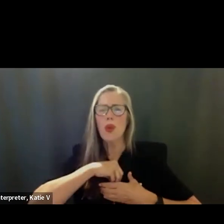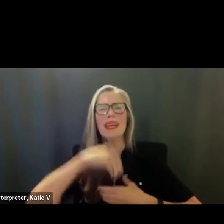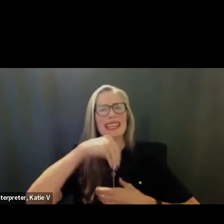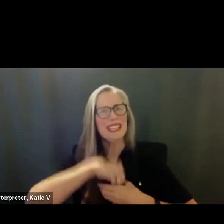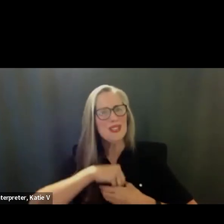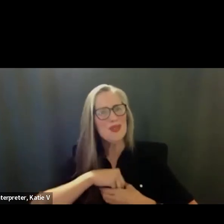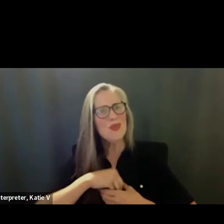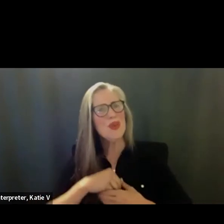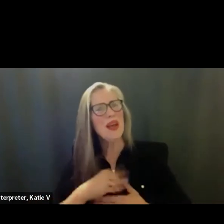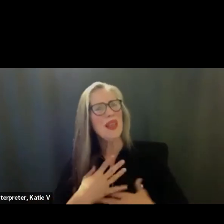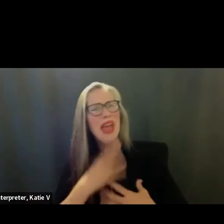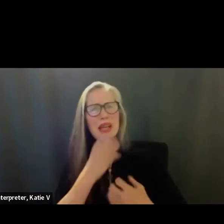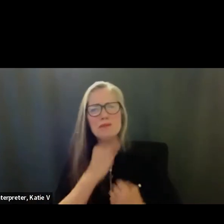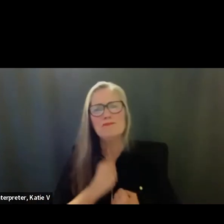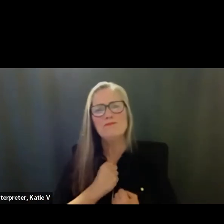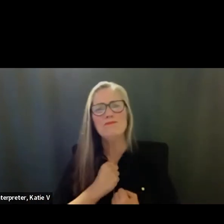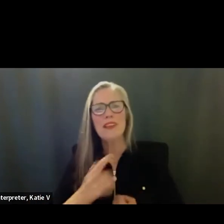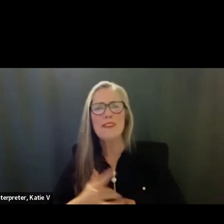Next slide.